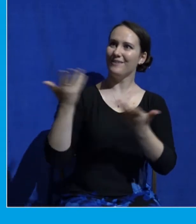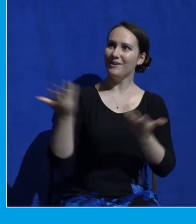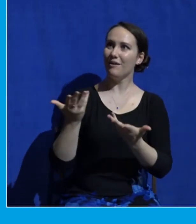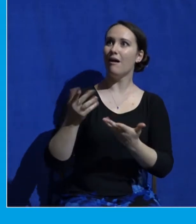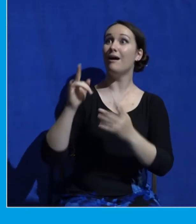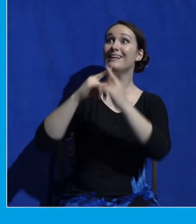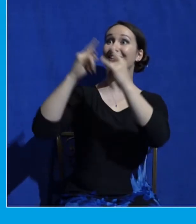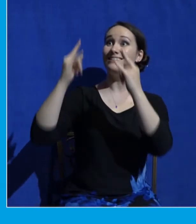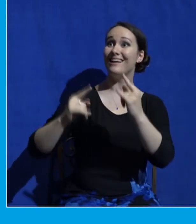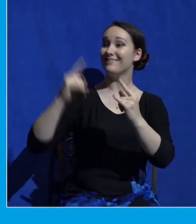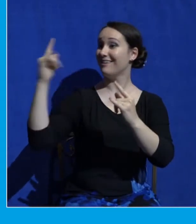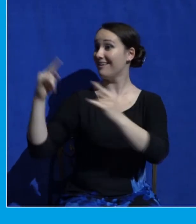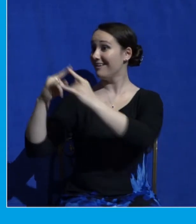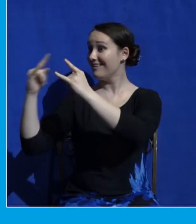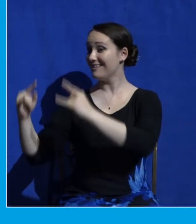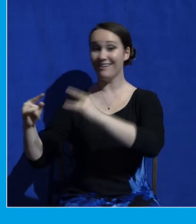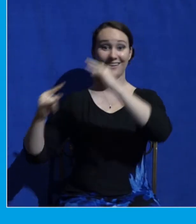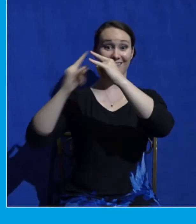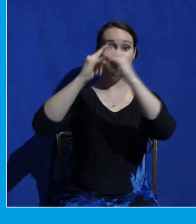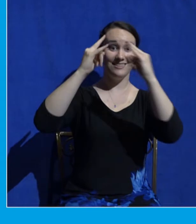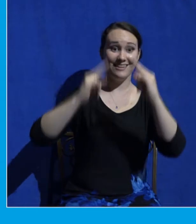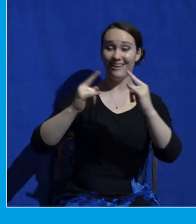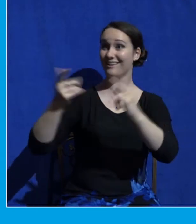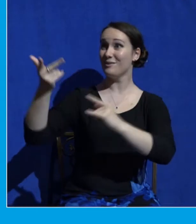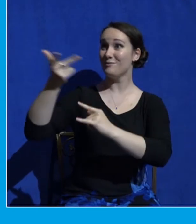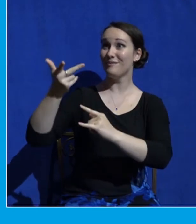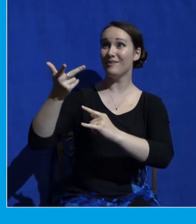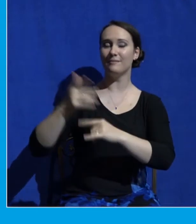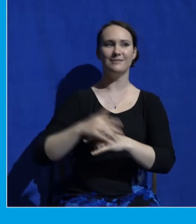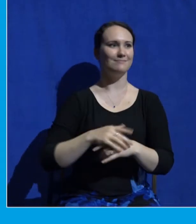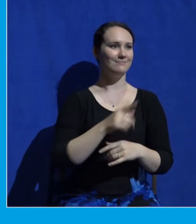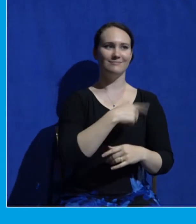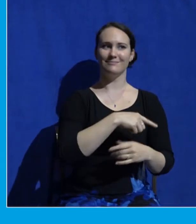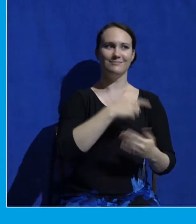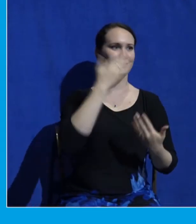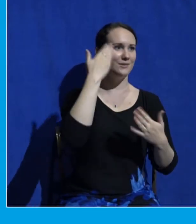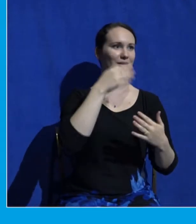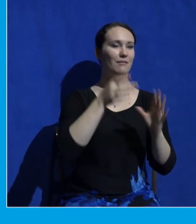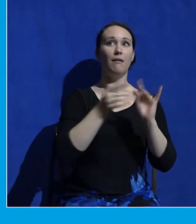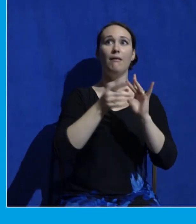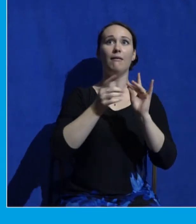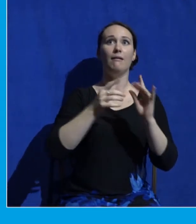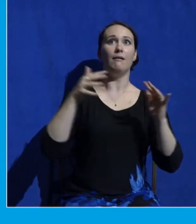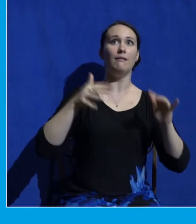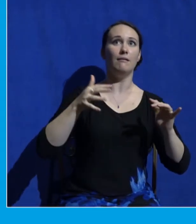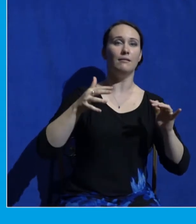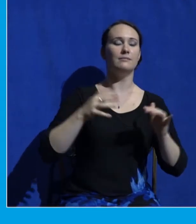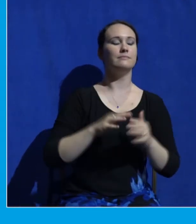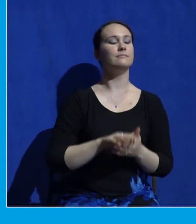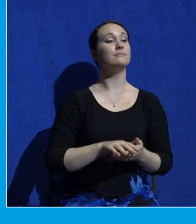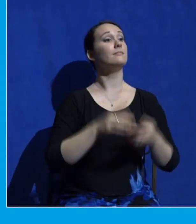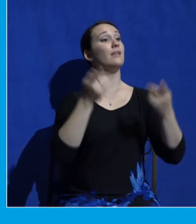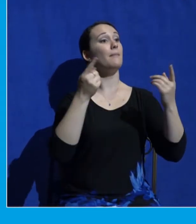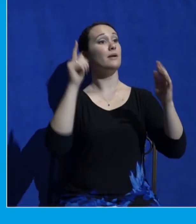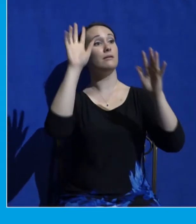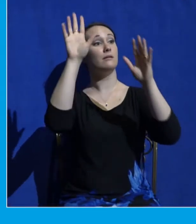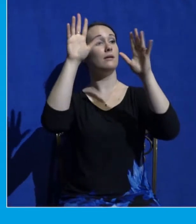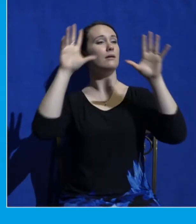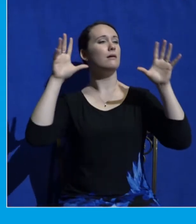For he did not know what to say, for they were terrified. And a cloud overshadowed them. And a voice came out of the cloud. This is my